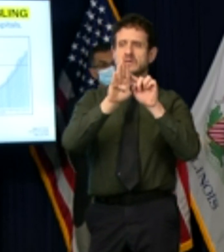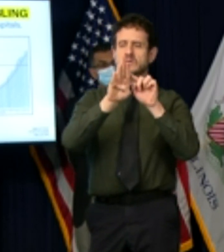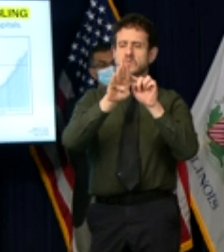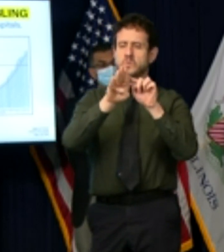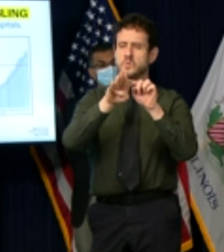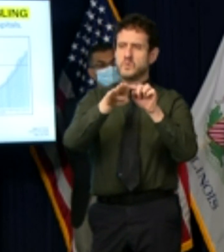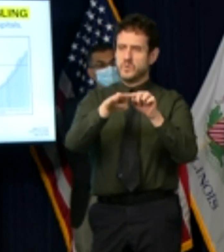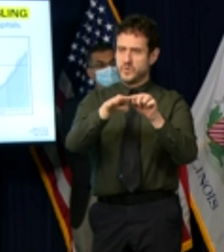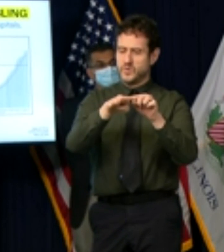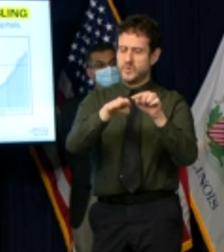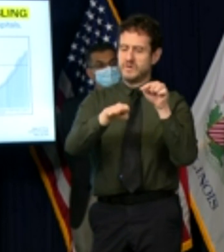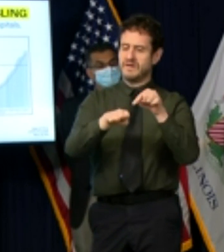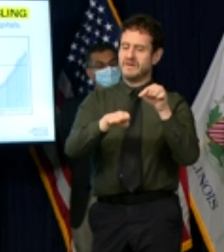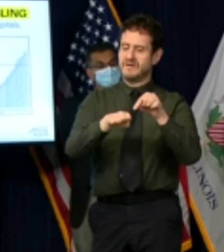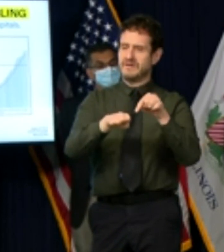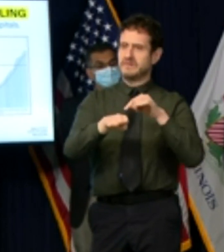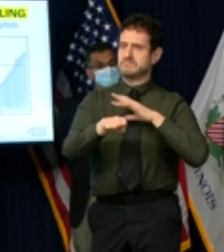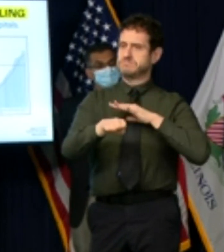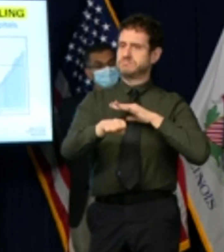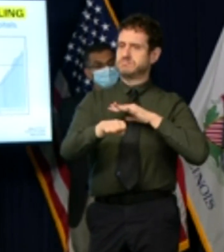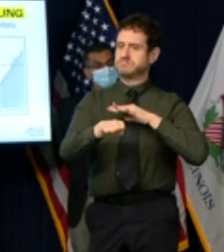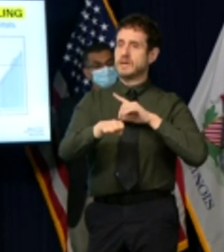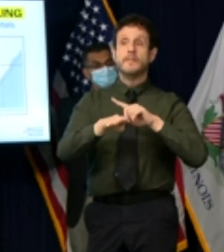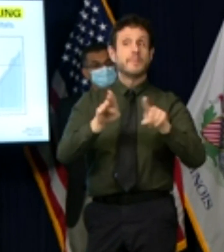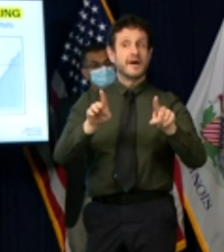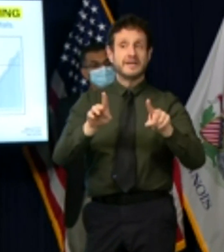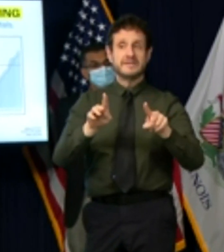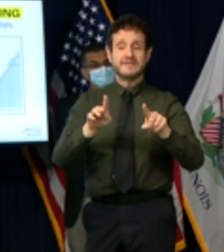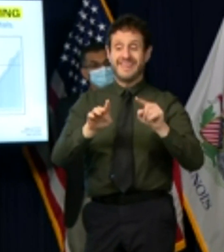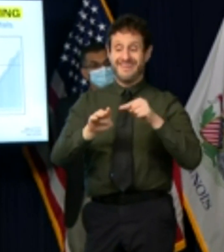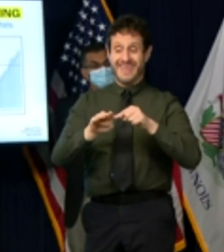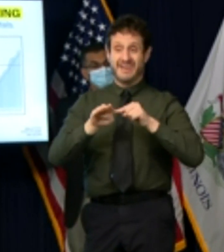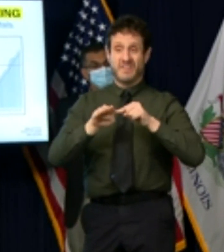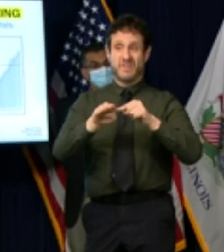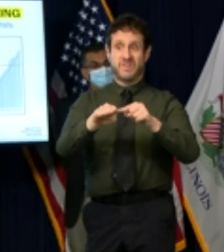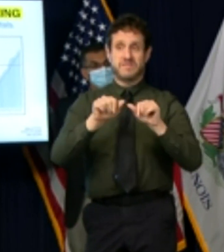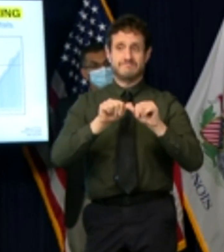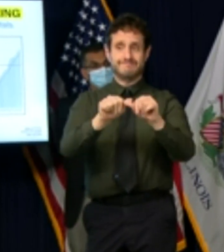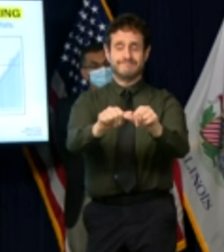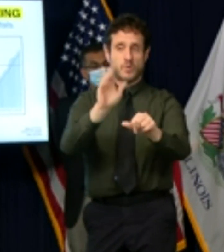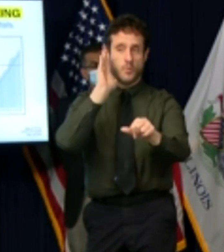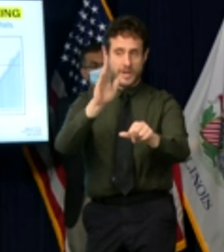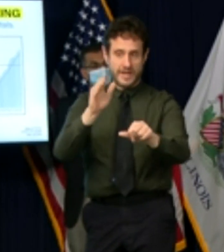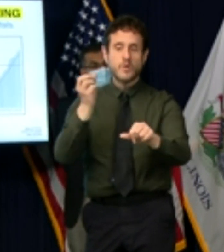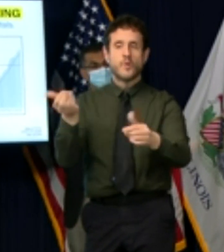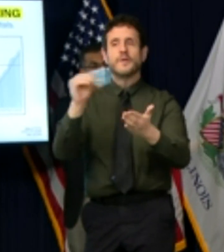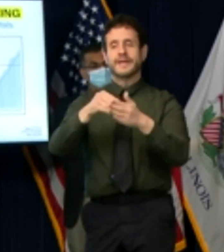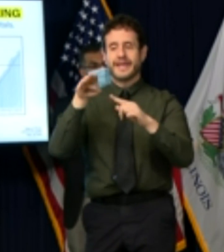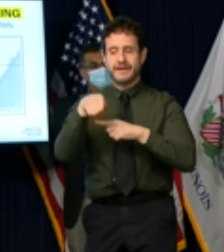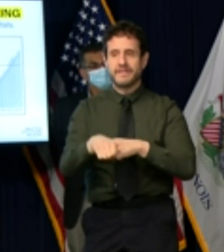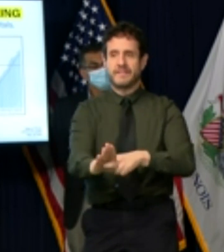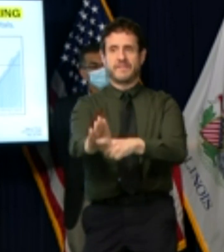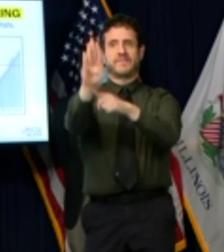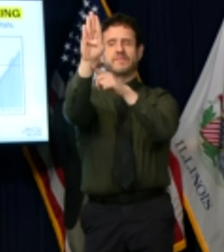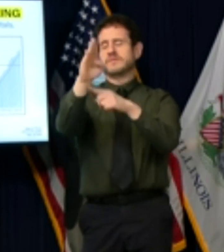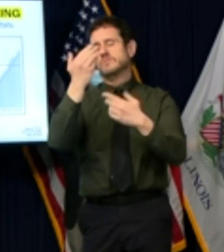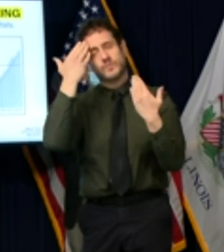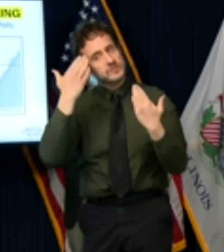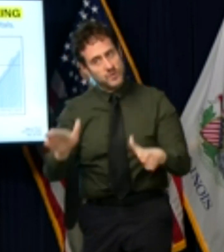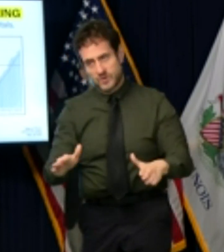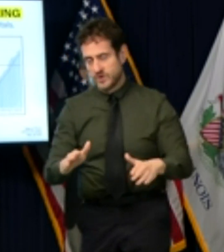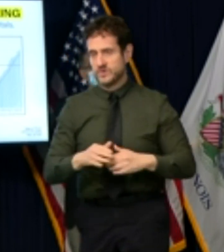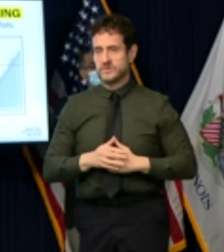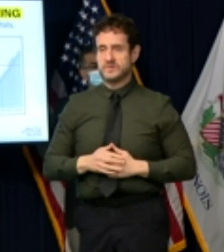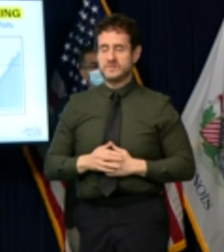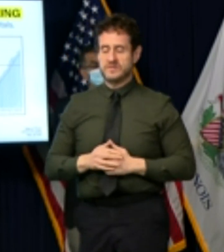it's too early at this point to determine if this stabilizing of the average is a meaningful trend or an